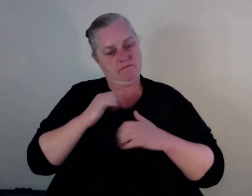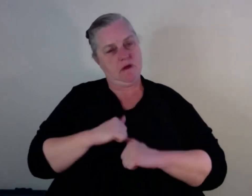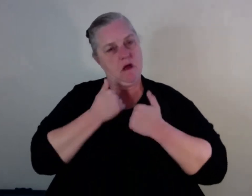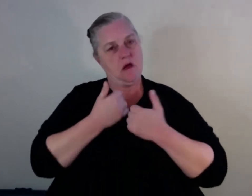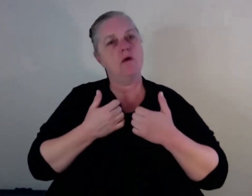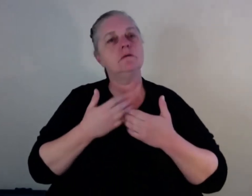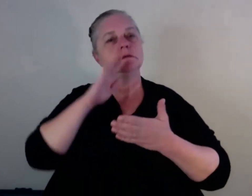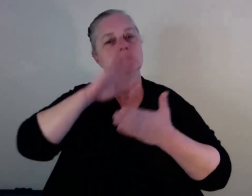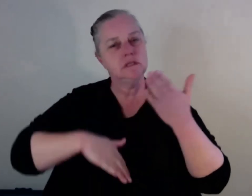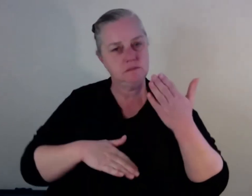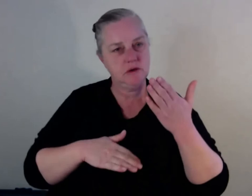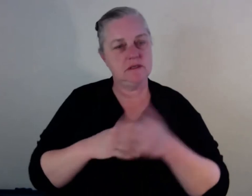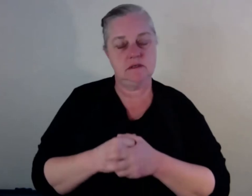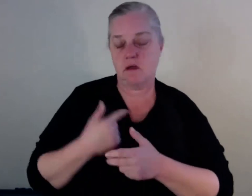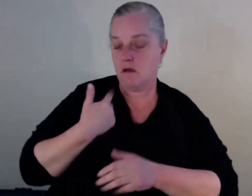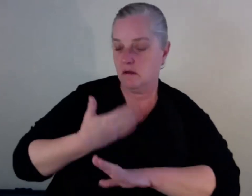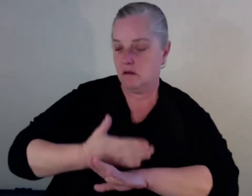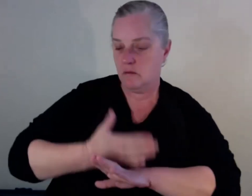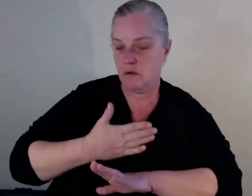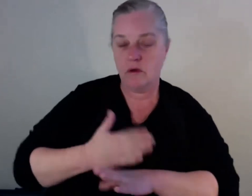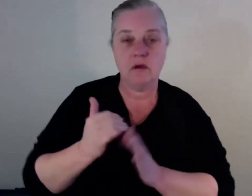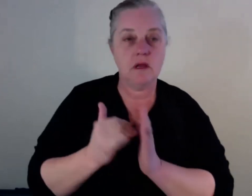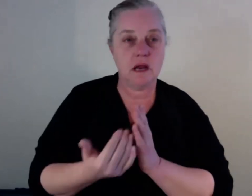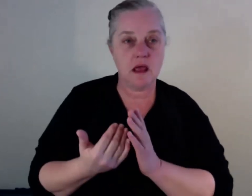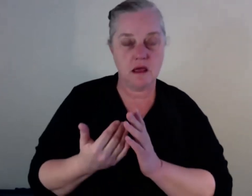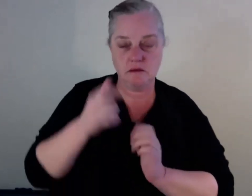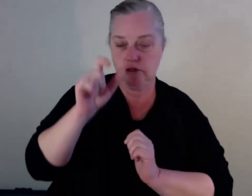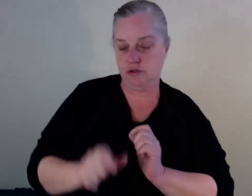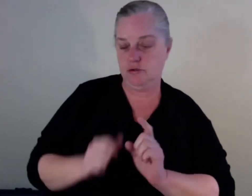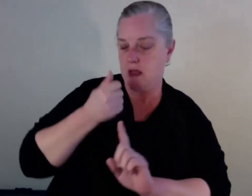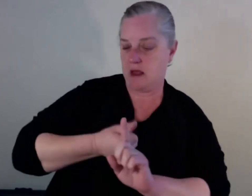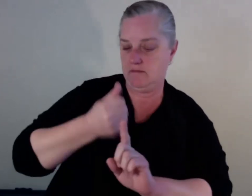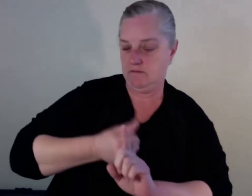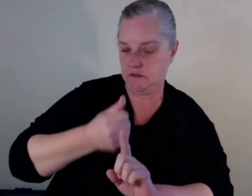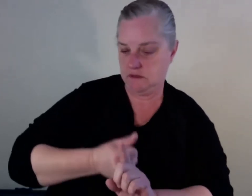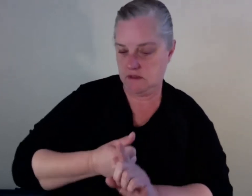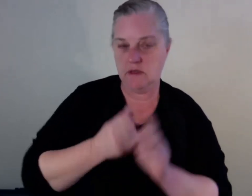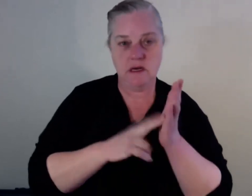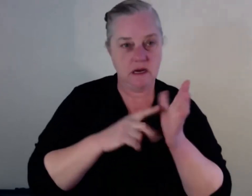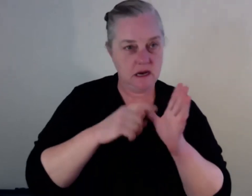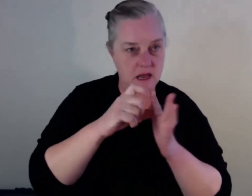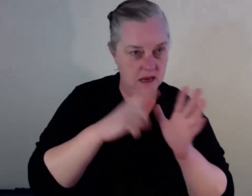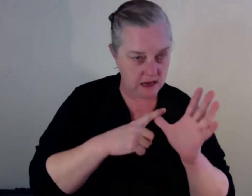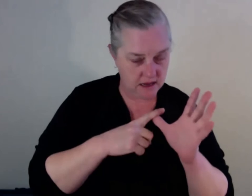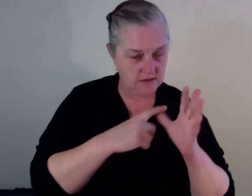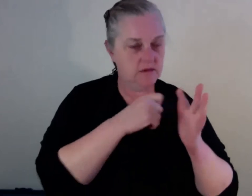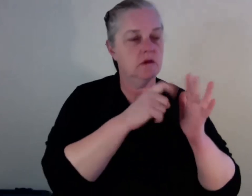both with NADA, Kirkton Road Community Centre and the Medical Supervised Injection